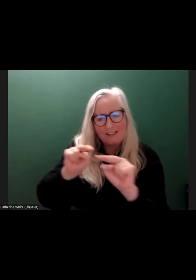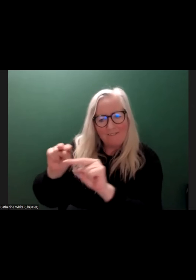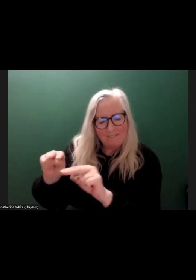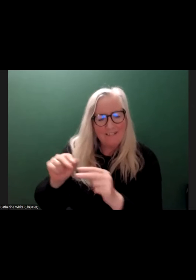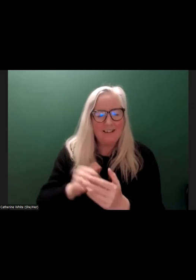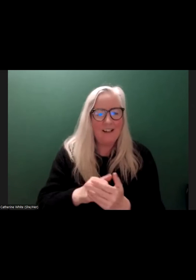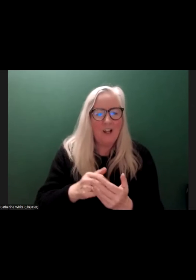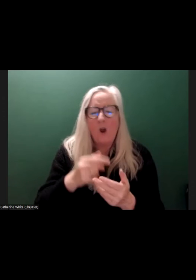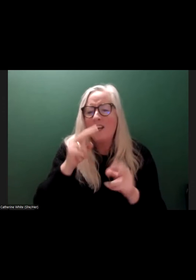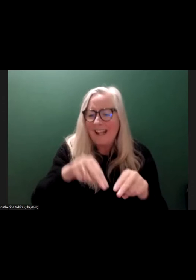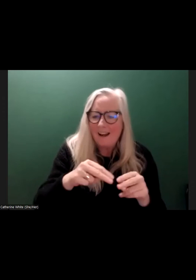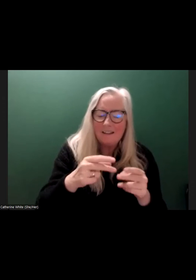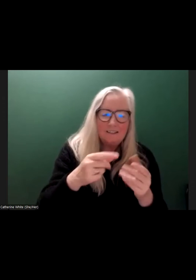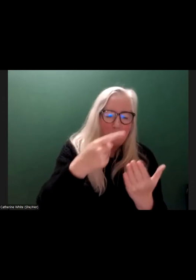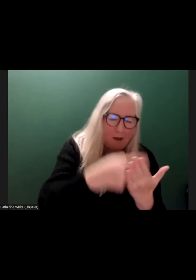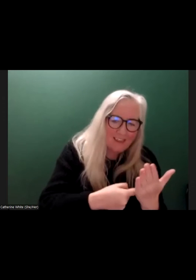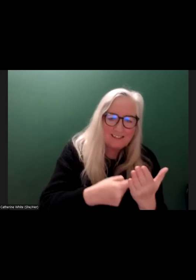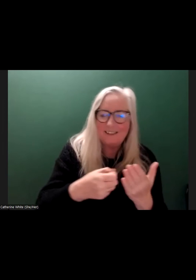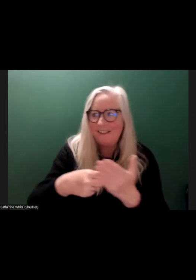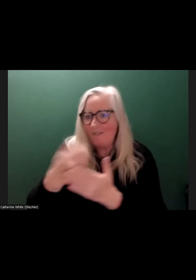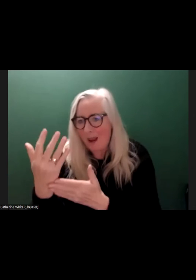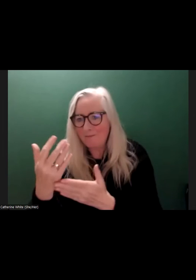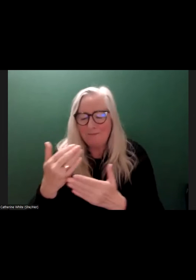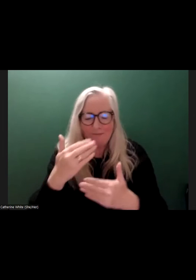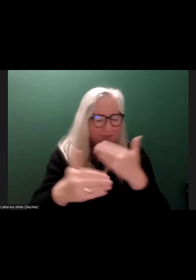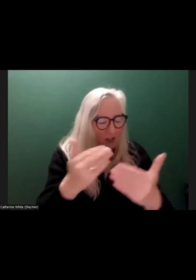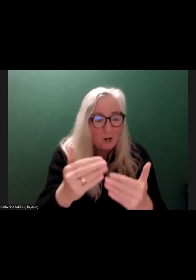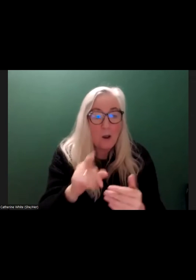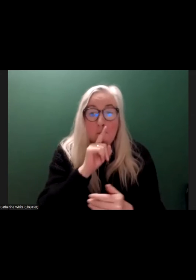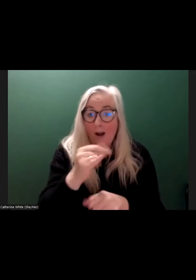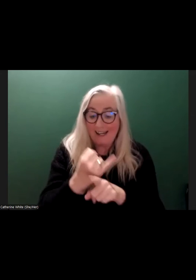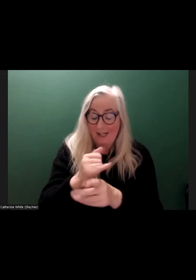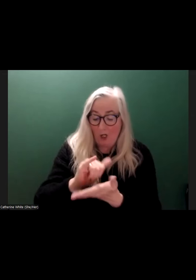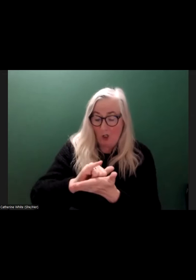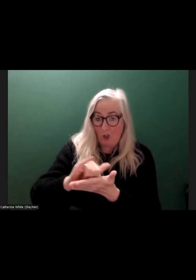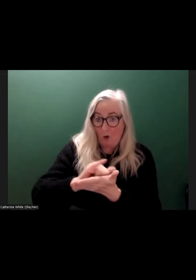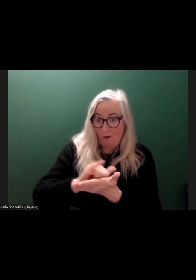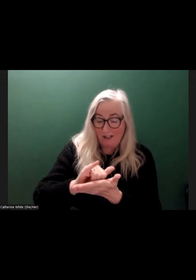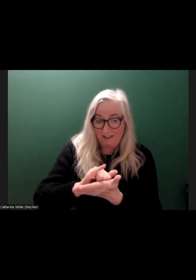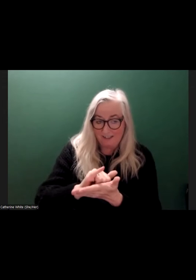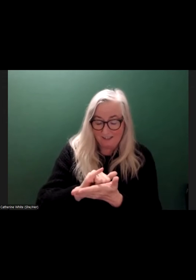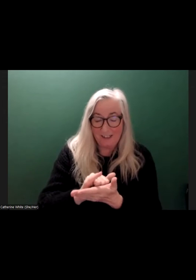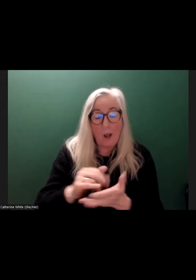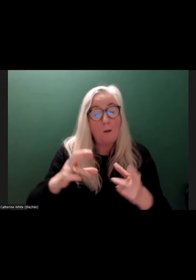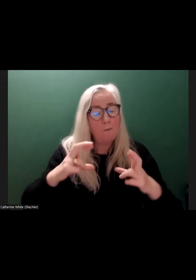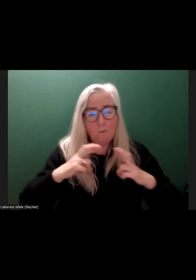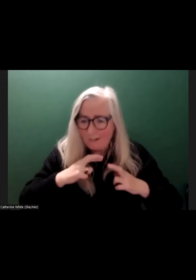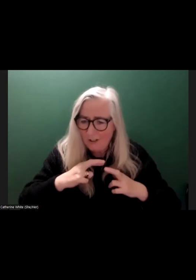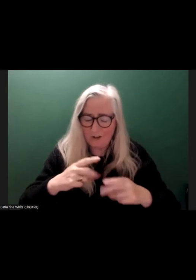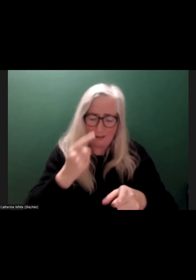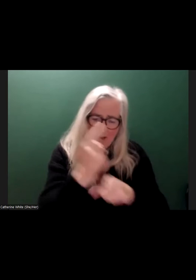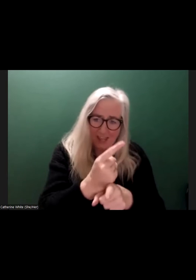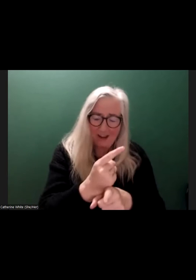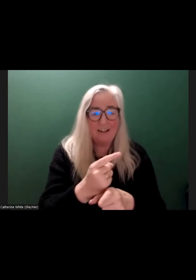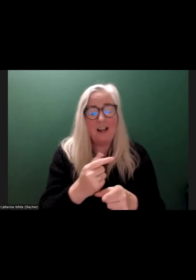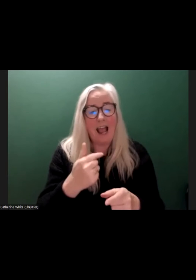listen, then you can develop. So on. But in New York, again, it was a privilege to be there. It